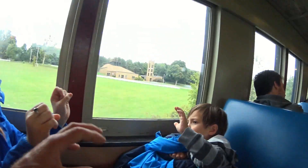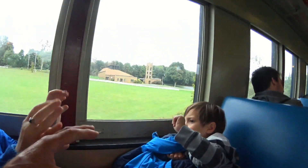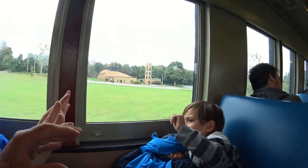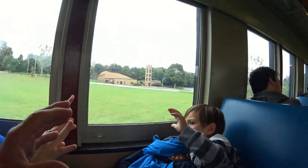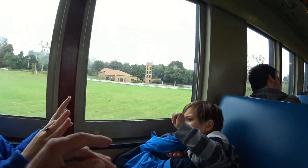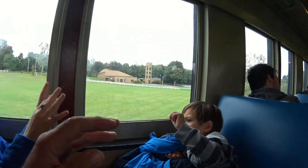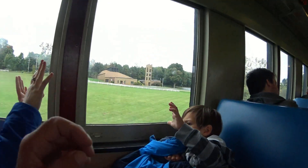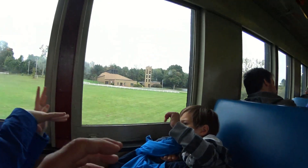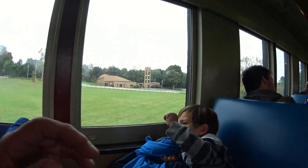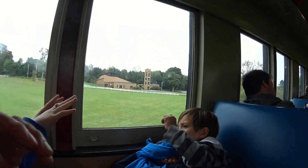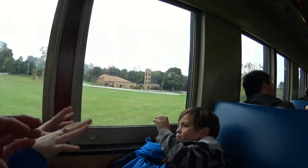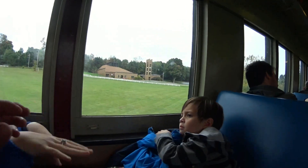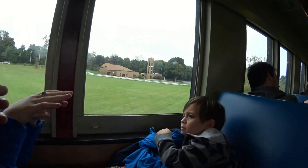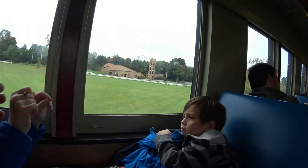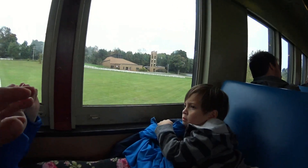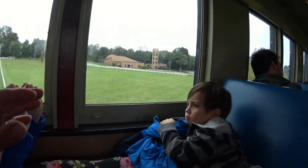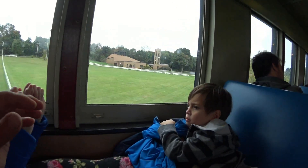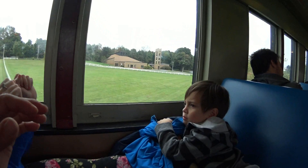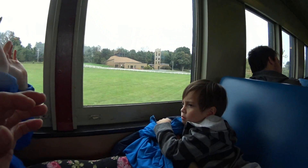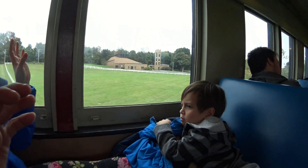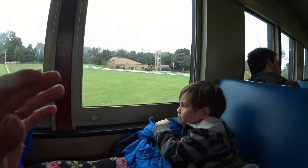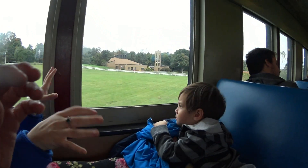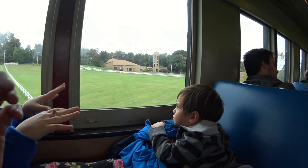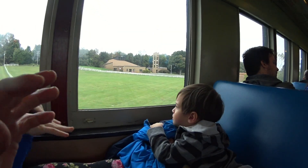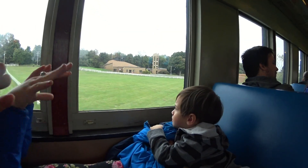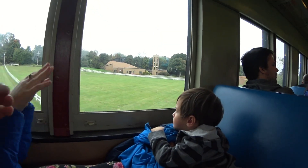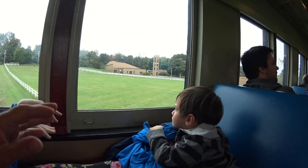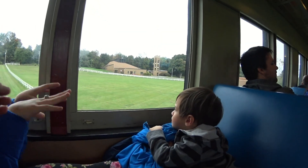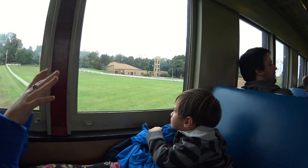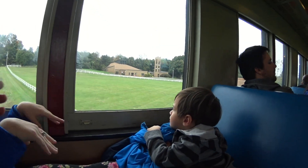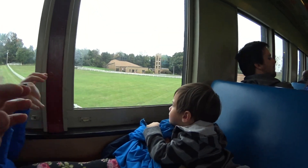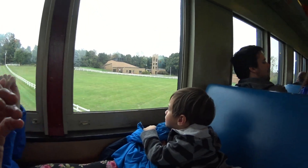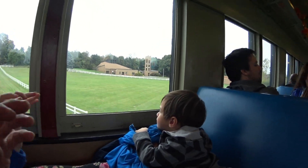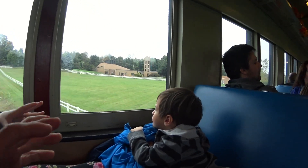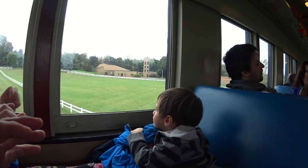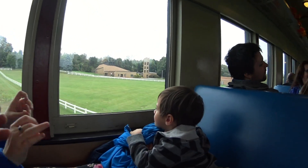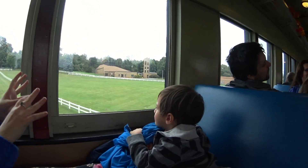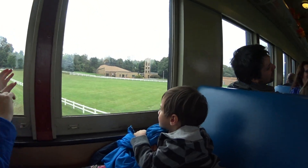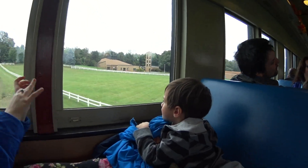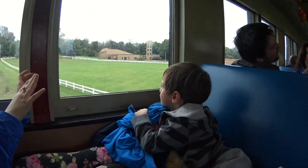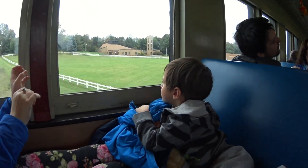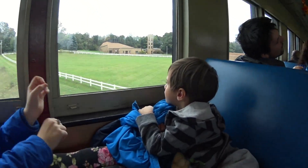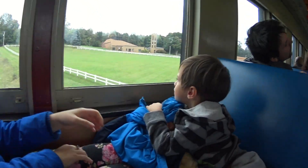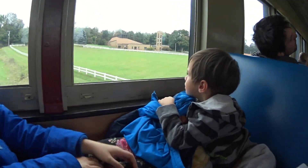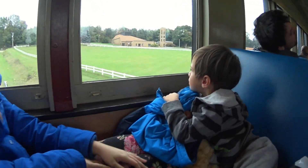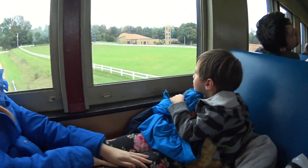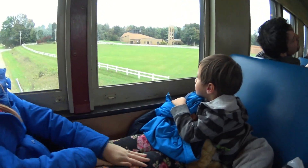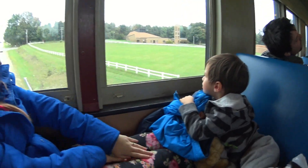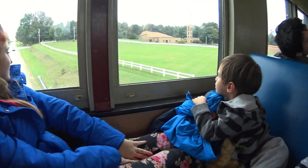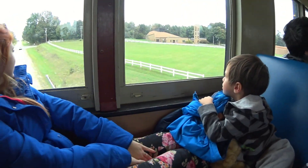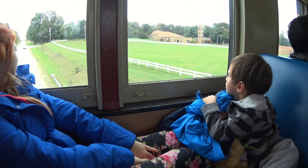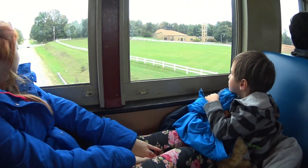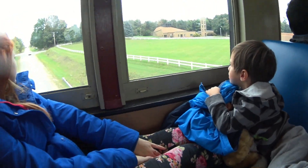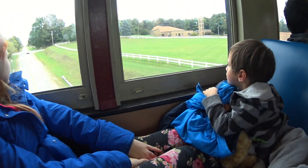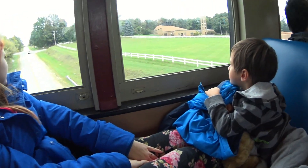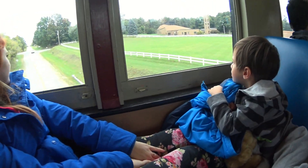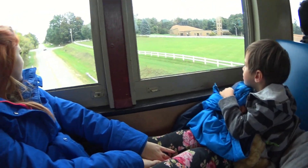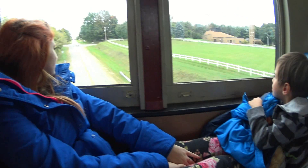shake, to school . Get a finger poppin' roll . Get your fingers poppin' lets them